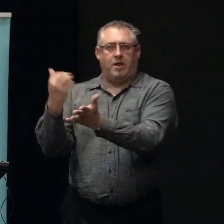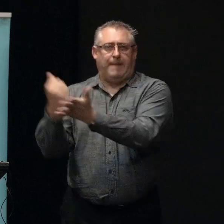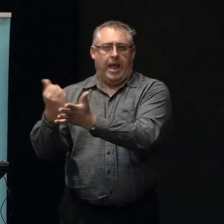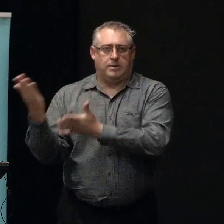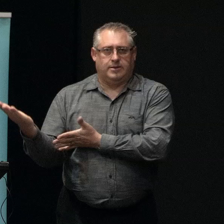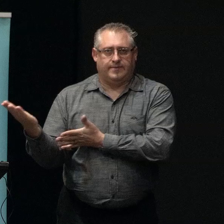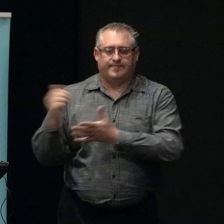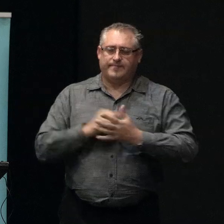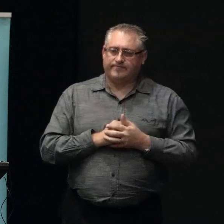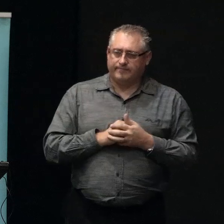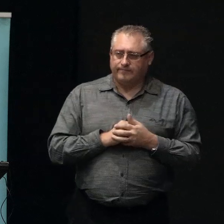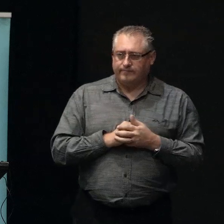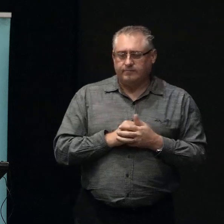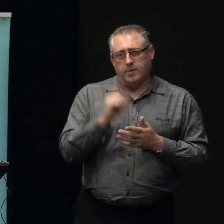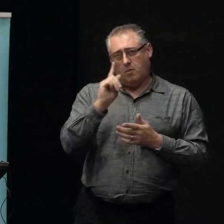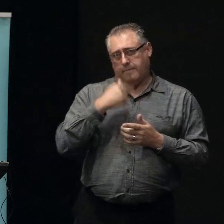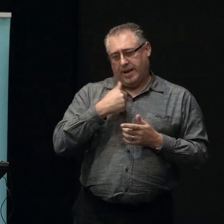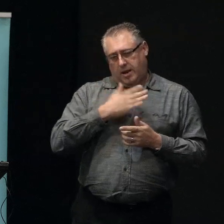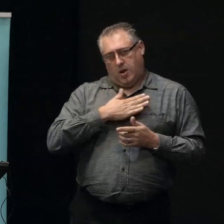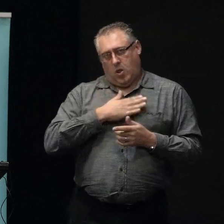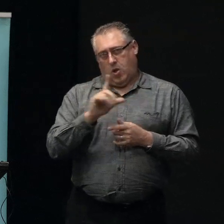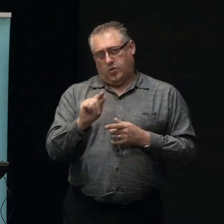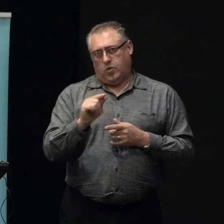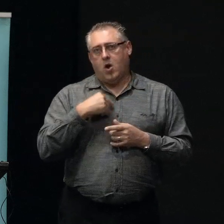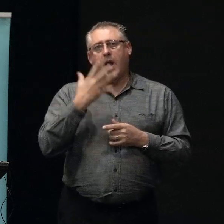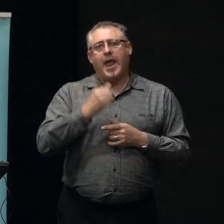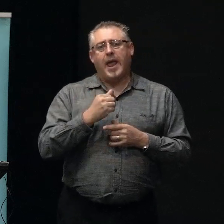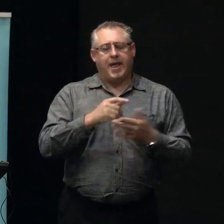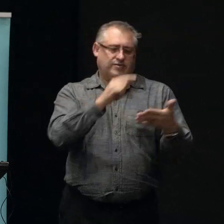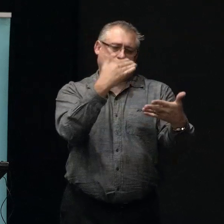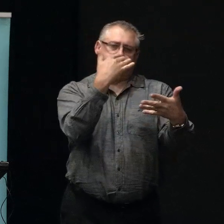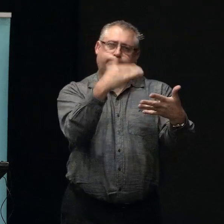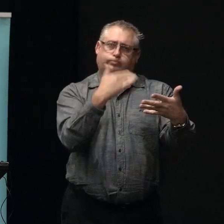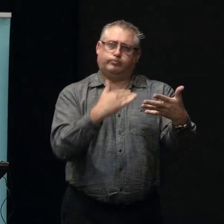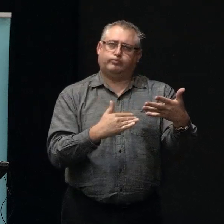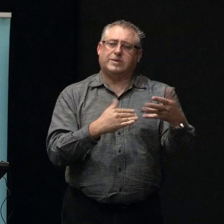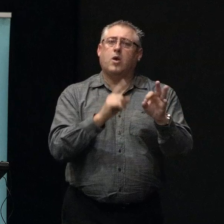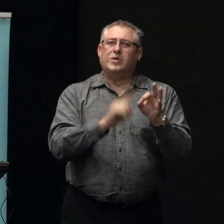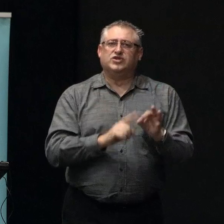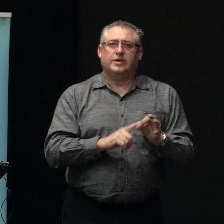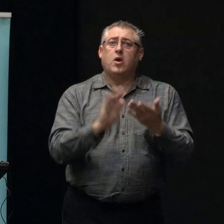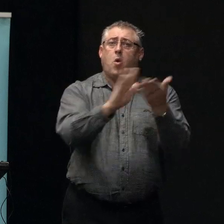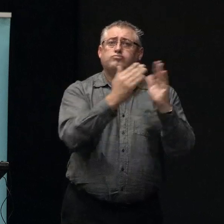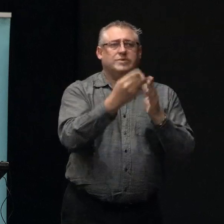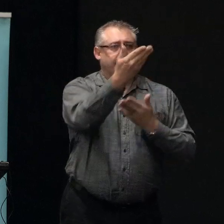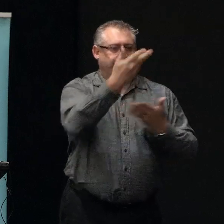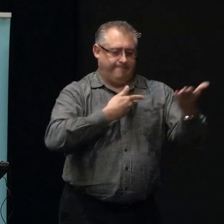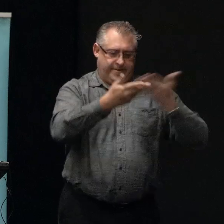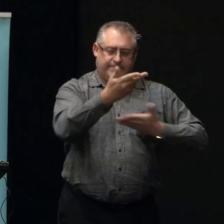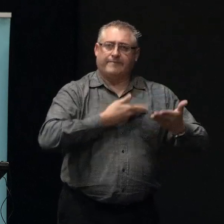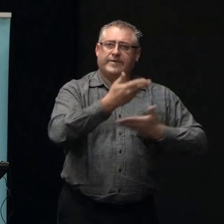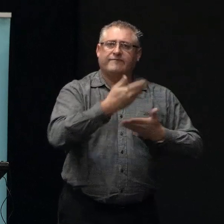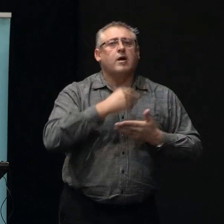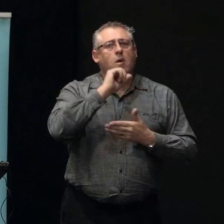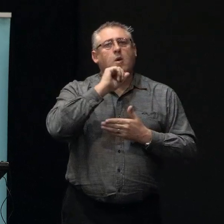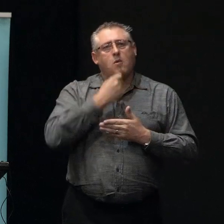So what I would like to do is I've got a series of questions which have been passed to us from the community and